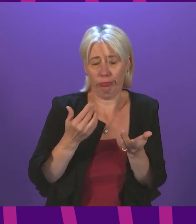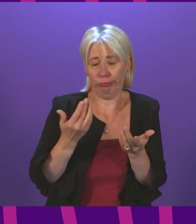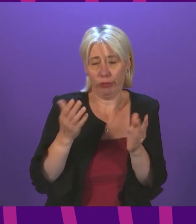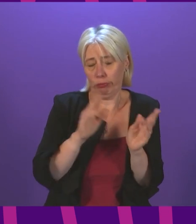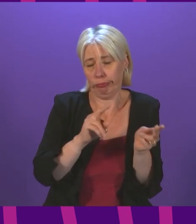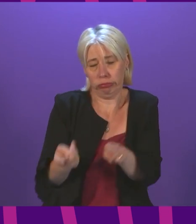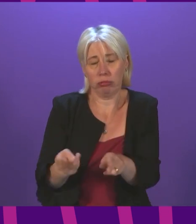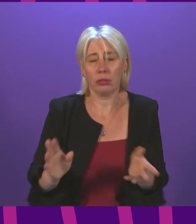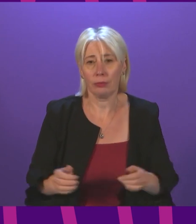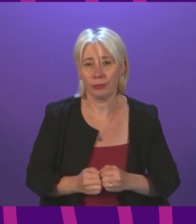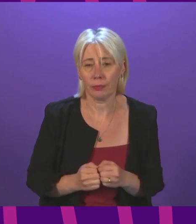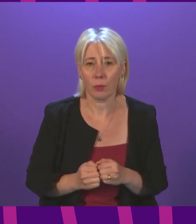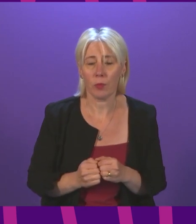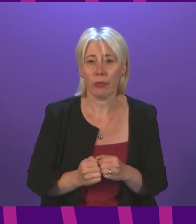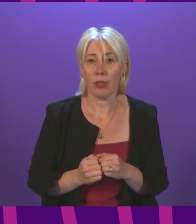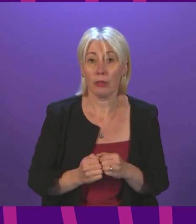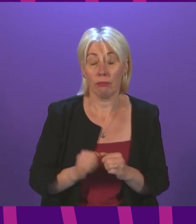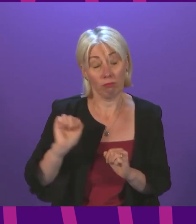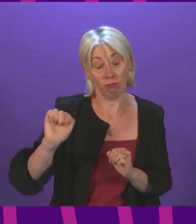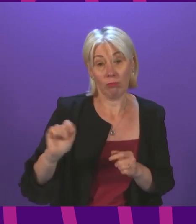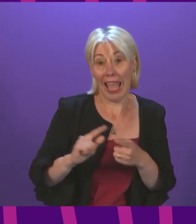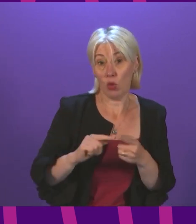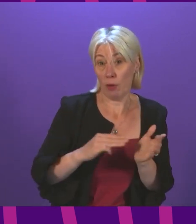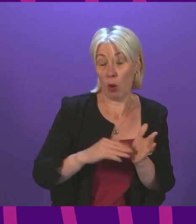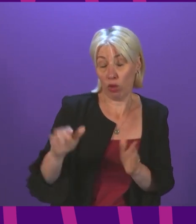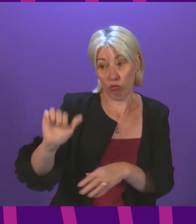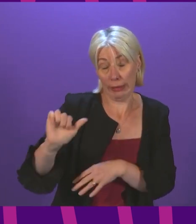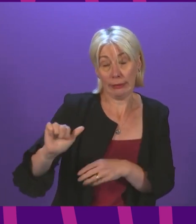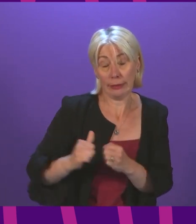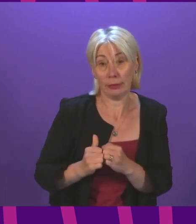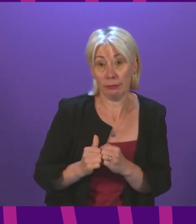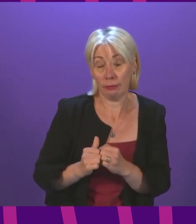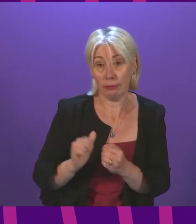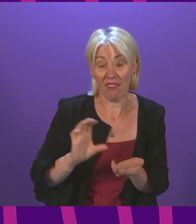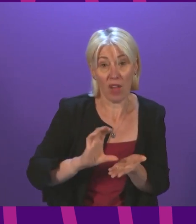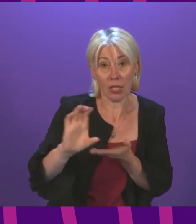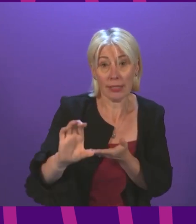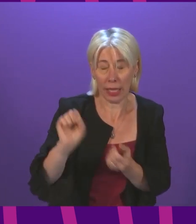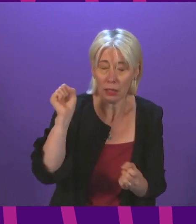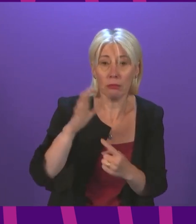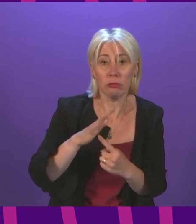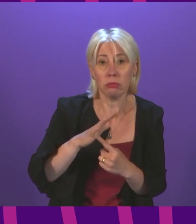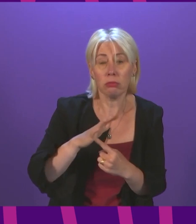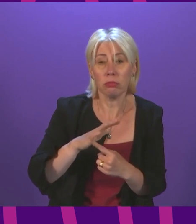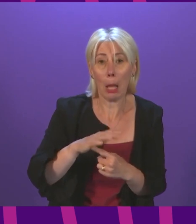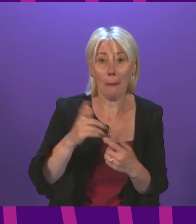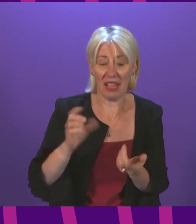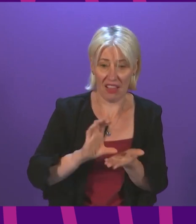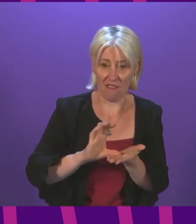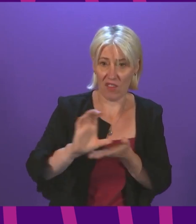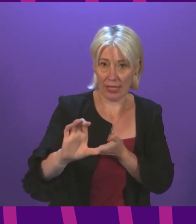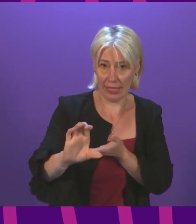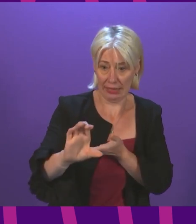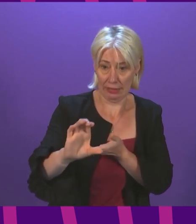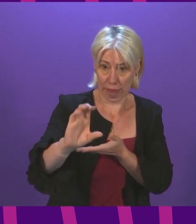funding uh edward mountain is right uh that uh funding of course is vital but if that funding is